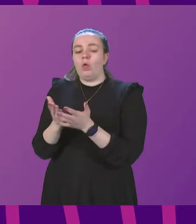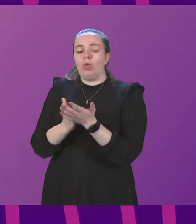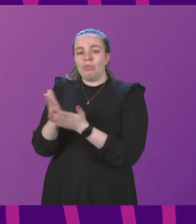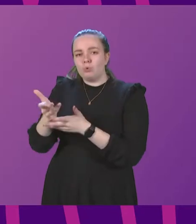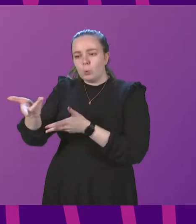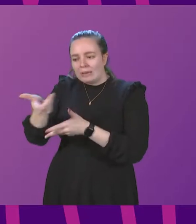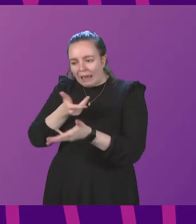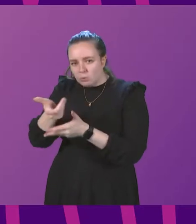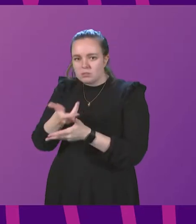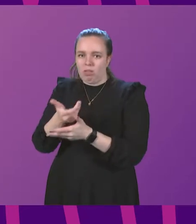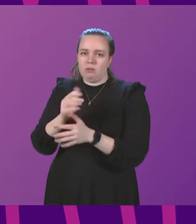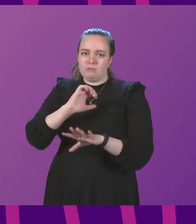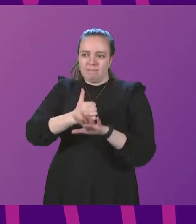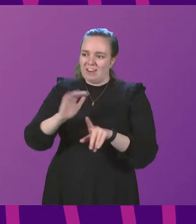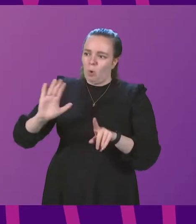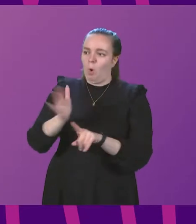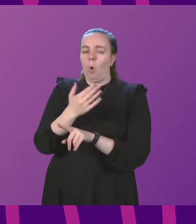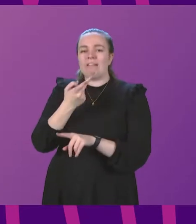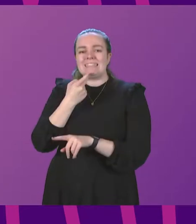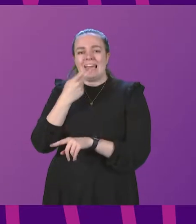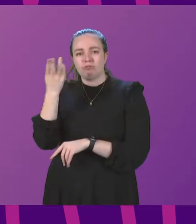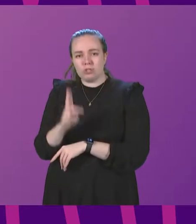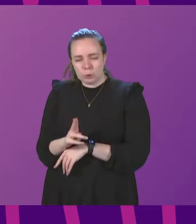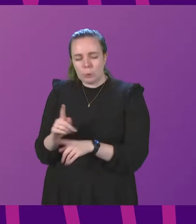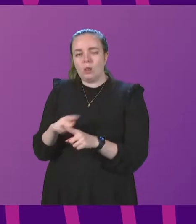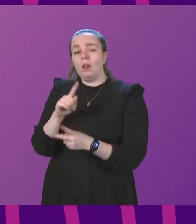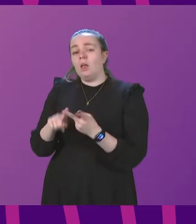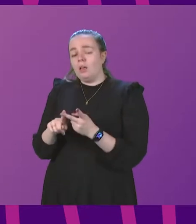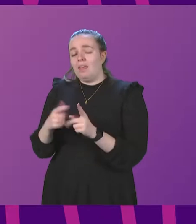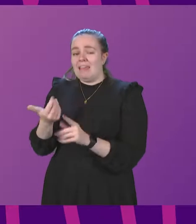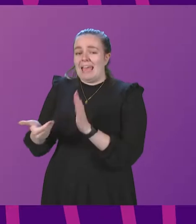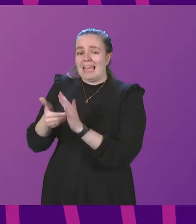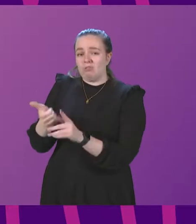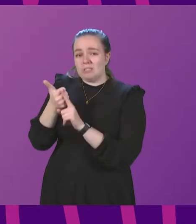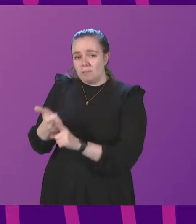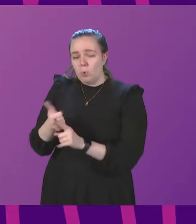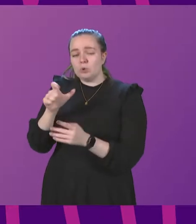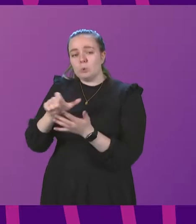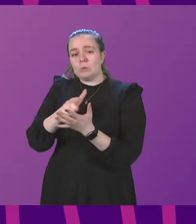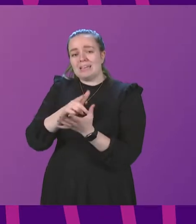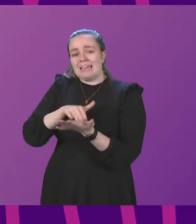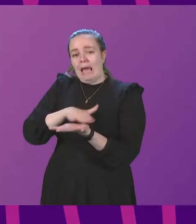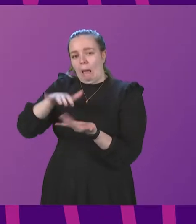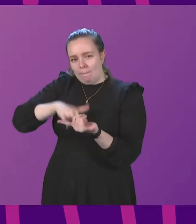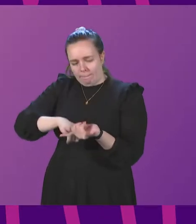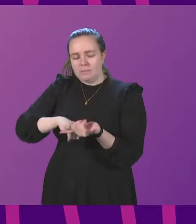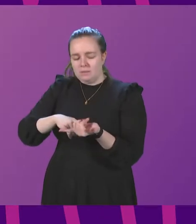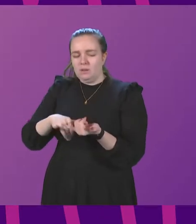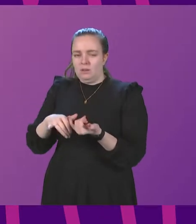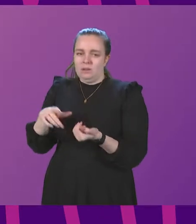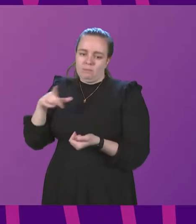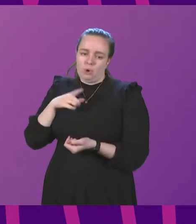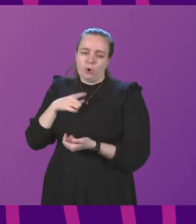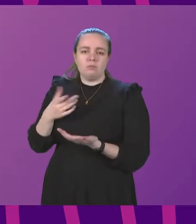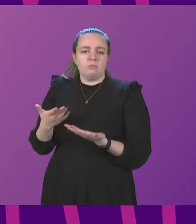councillors in every secondary school, and also the additional support that has gone in to CAMHS, given the particular